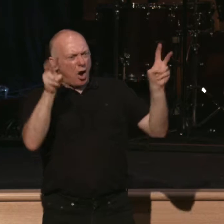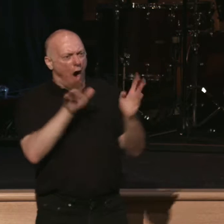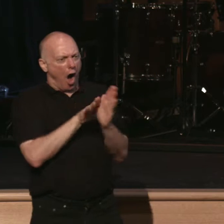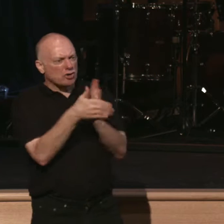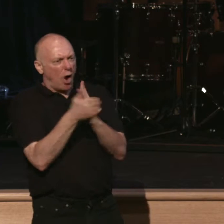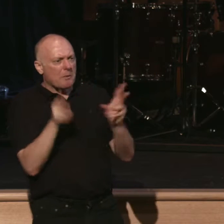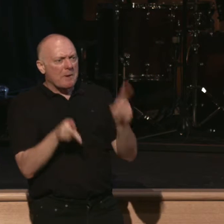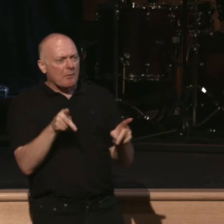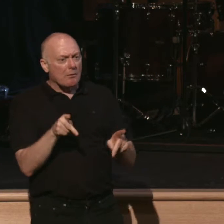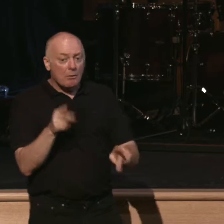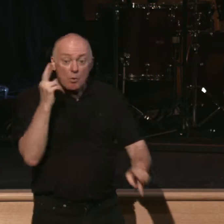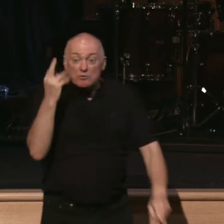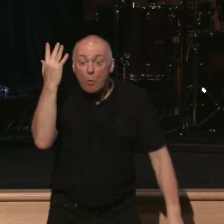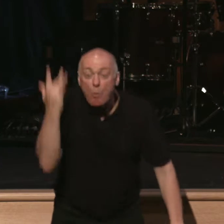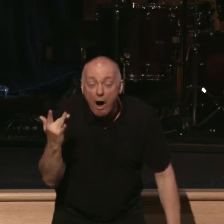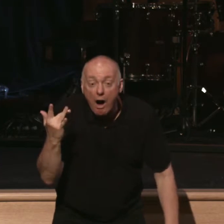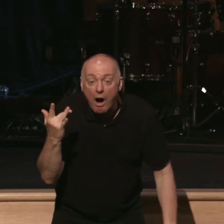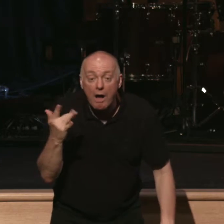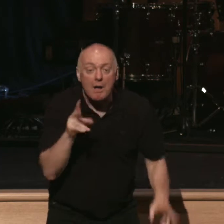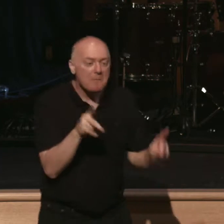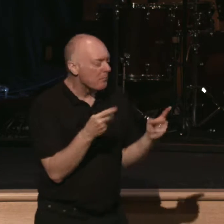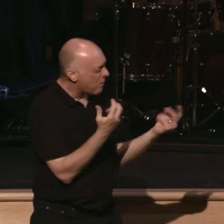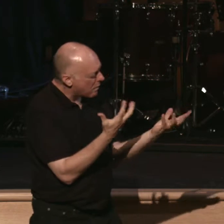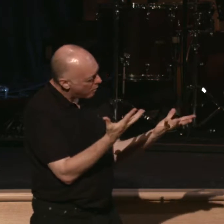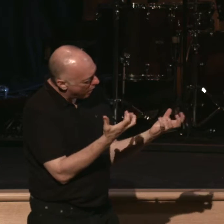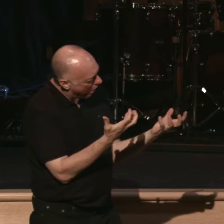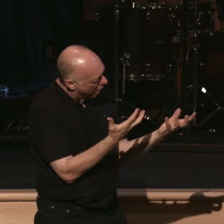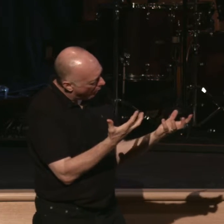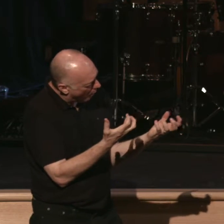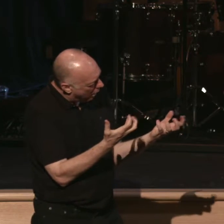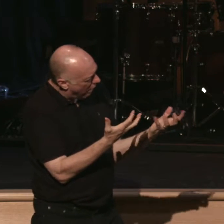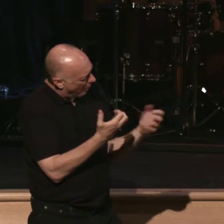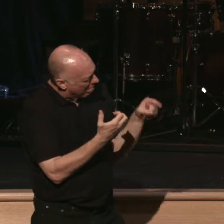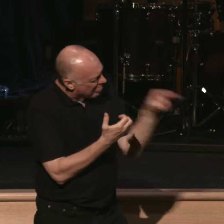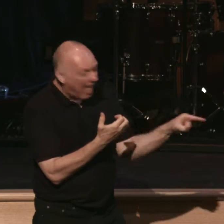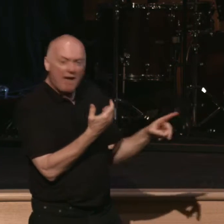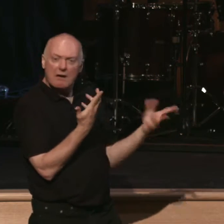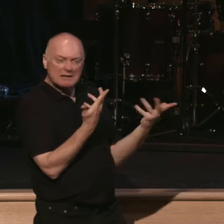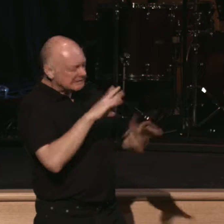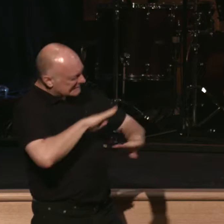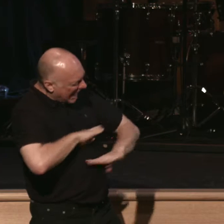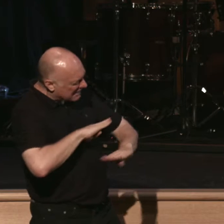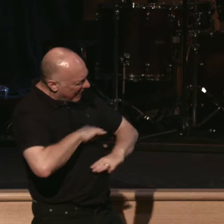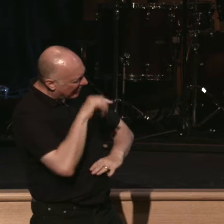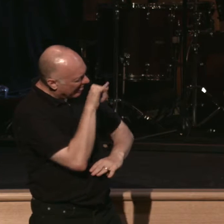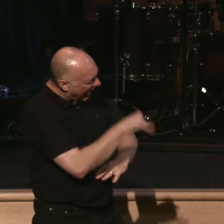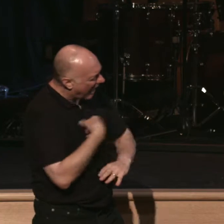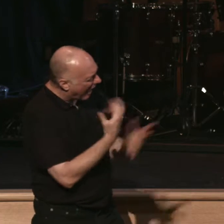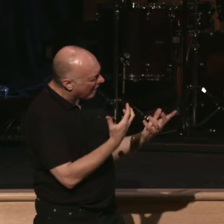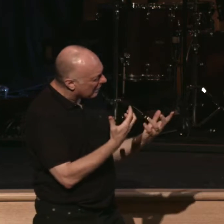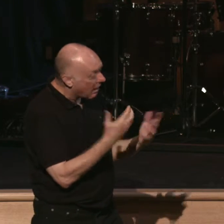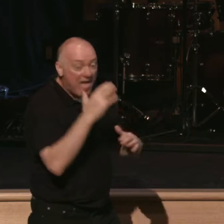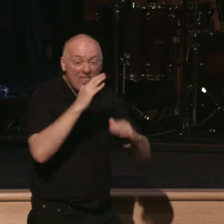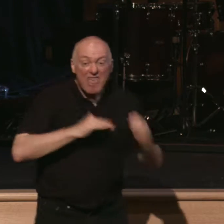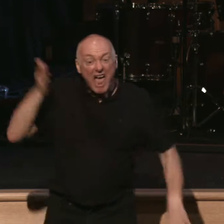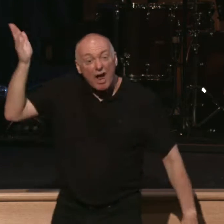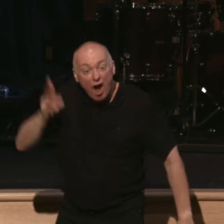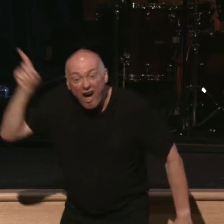Here's why. Because lusting after something and seeking satisfaction in something other than God is spiritual